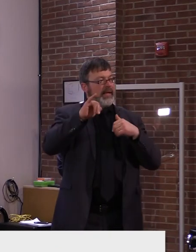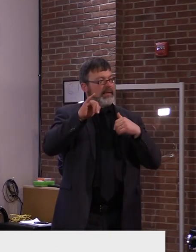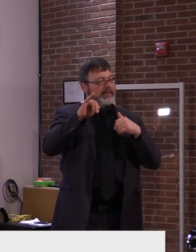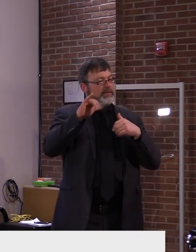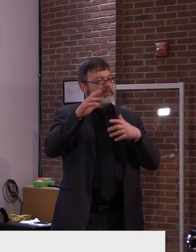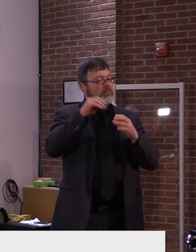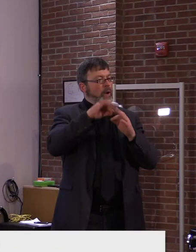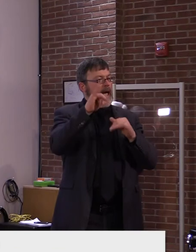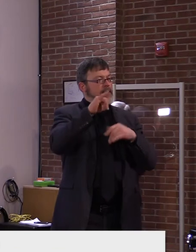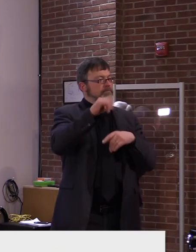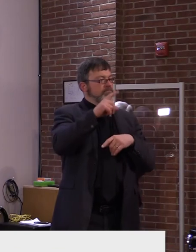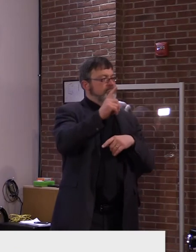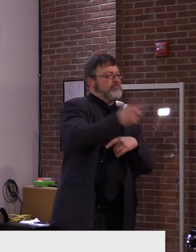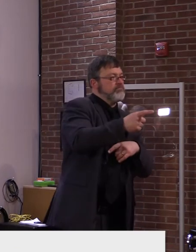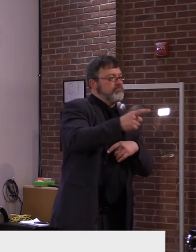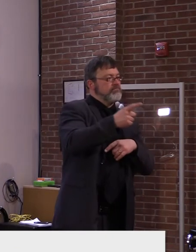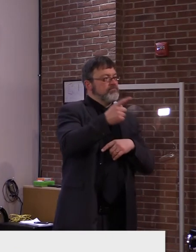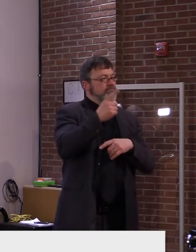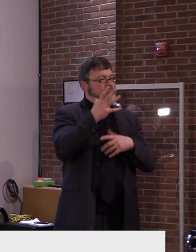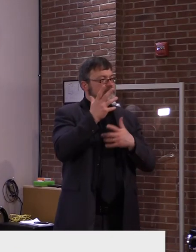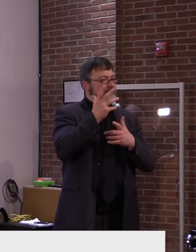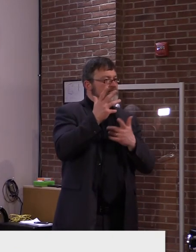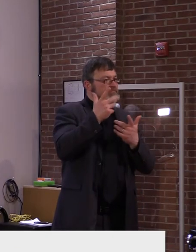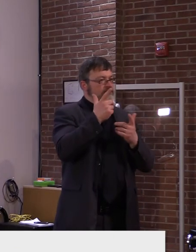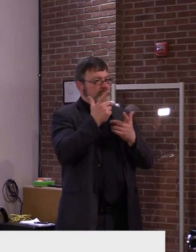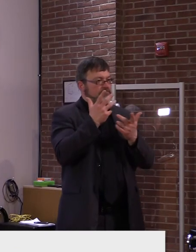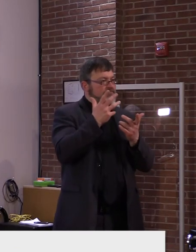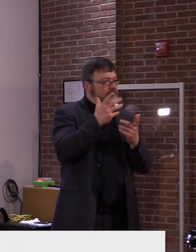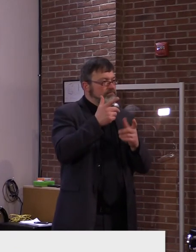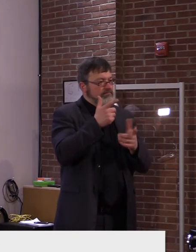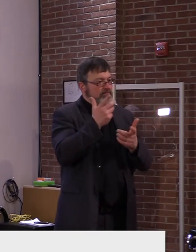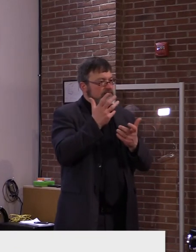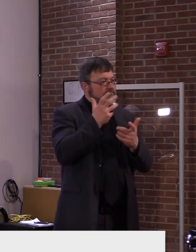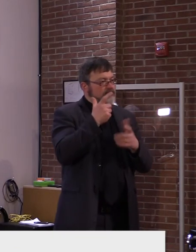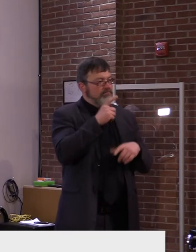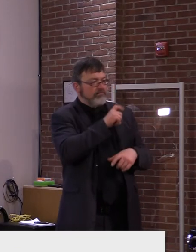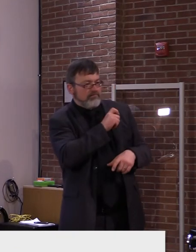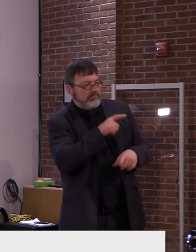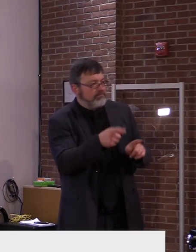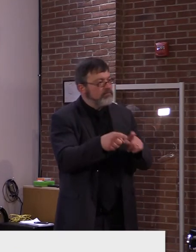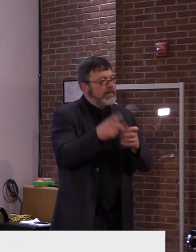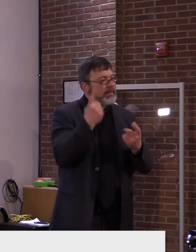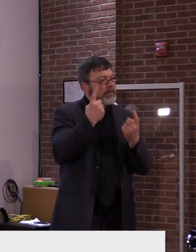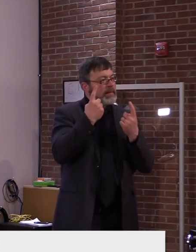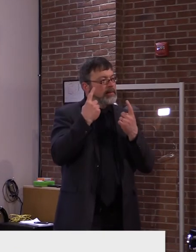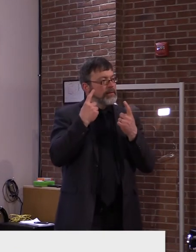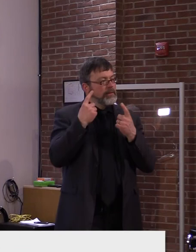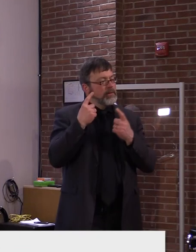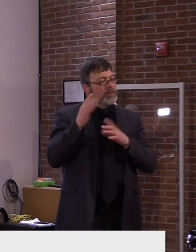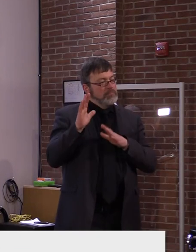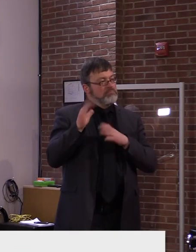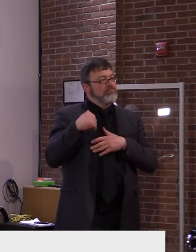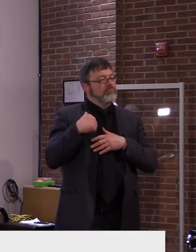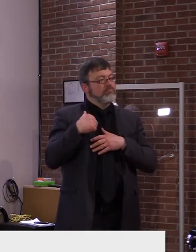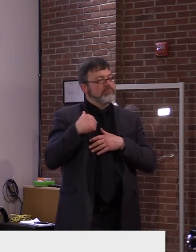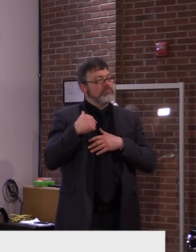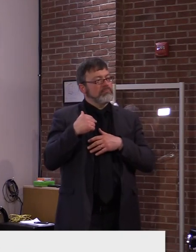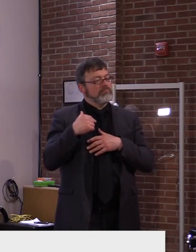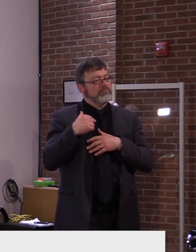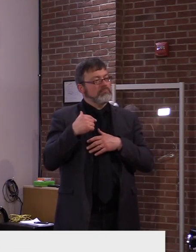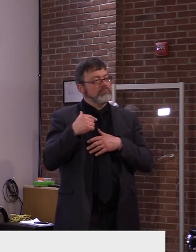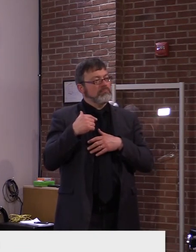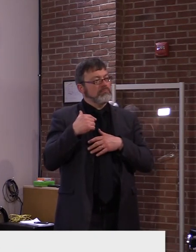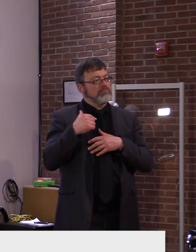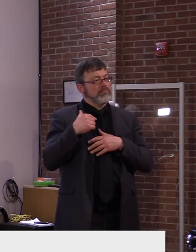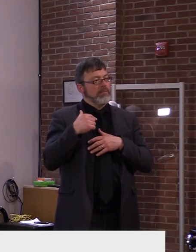who are curious what happened. We understand the process. You process is you first put the complaint into the portal and the Vermont